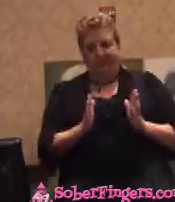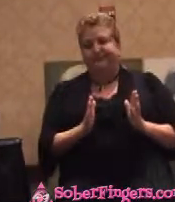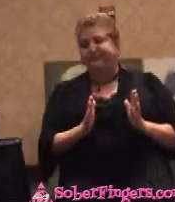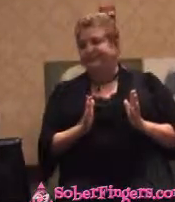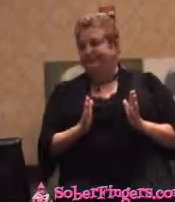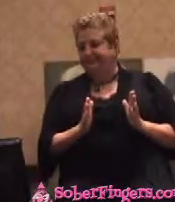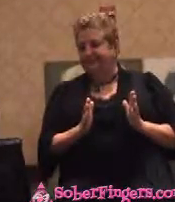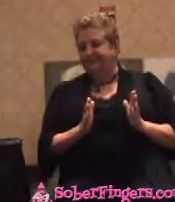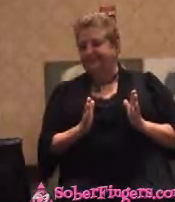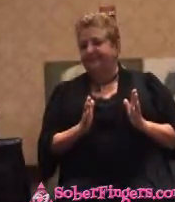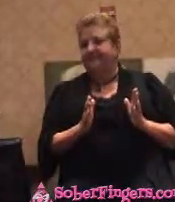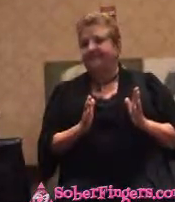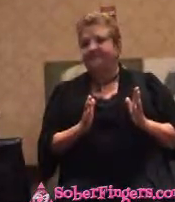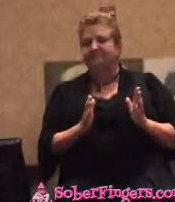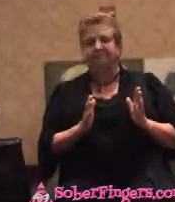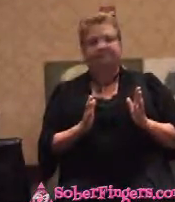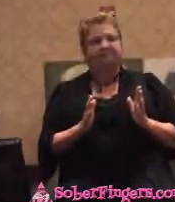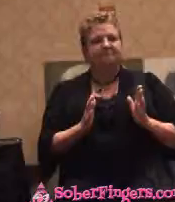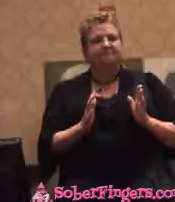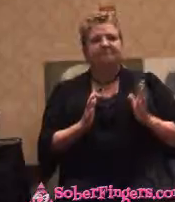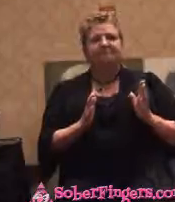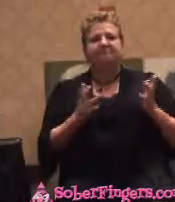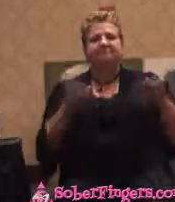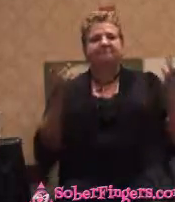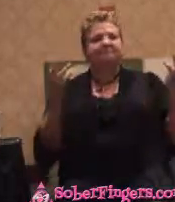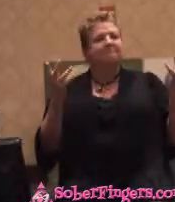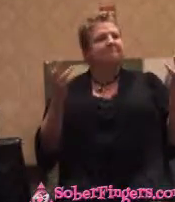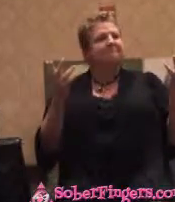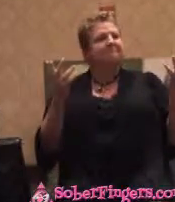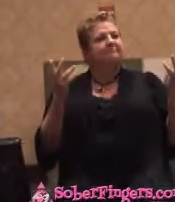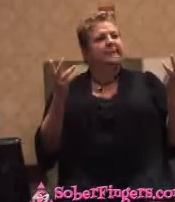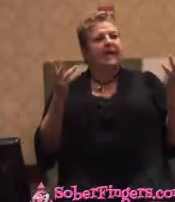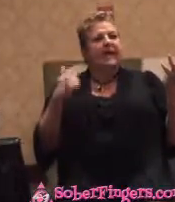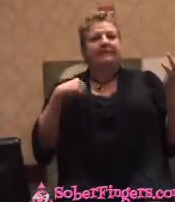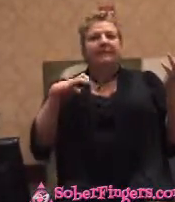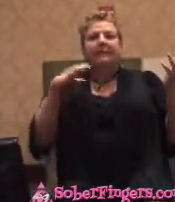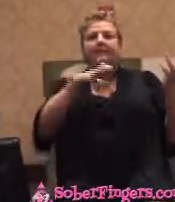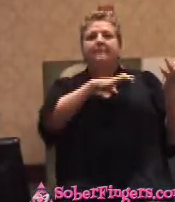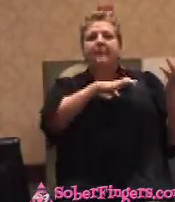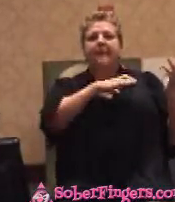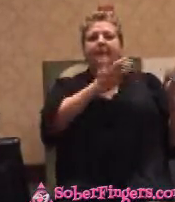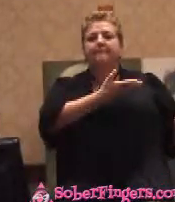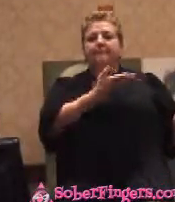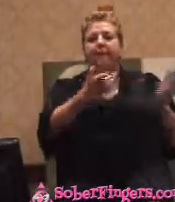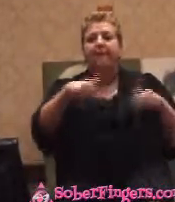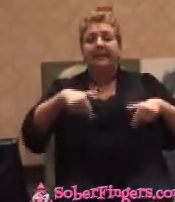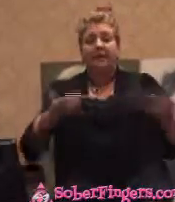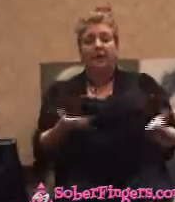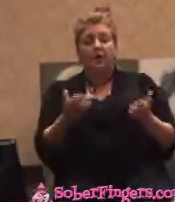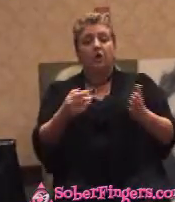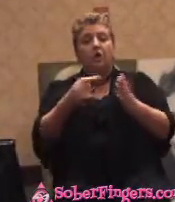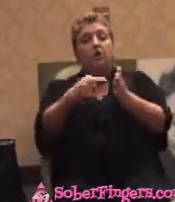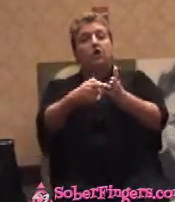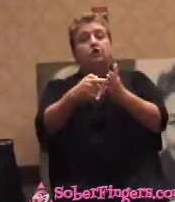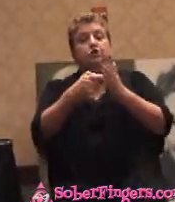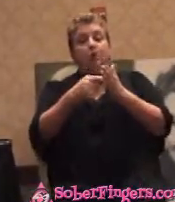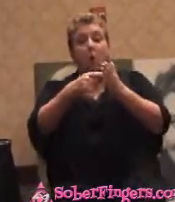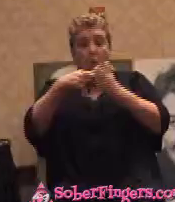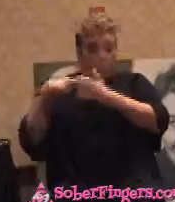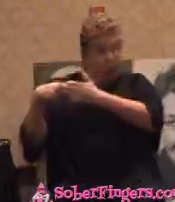I haven't sent any bills or anything like that. think the committee brought me here to show you that anyone, even a damn lawyer, can